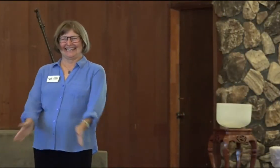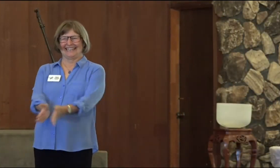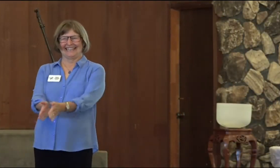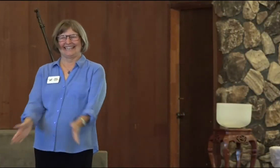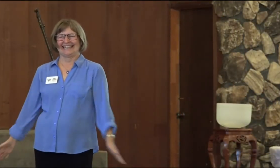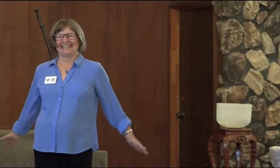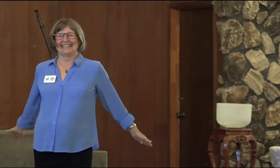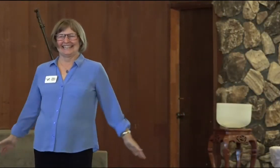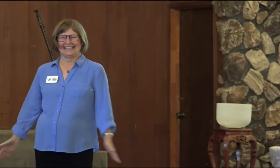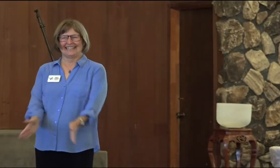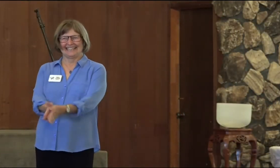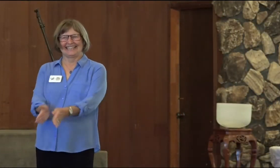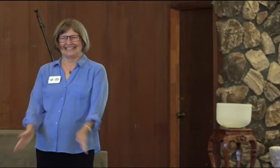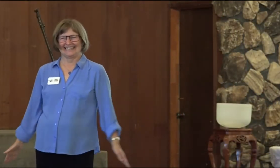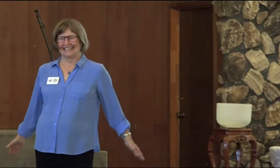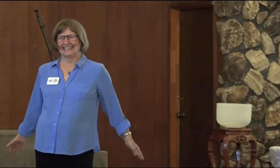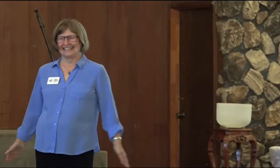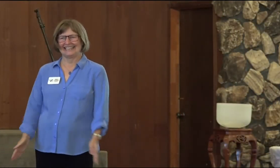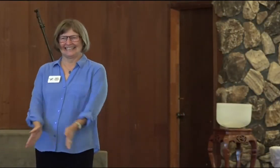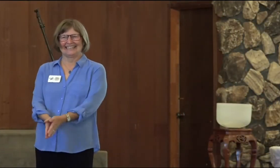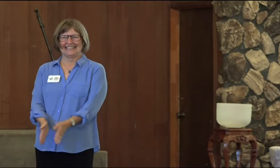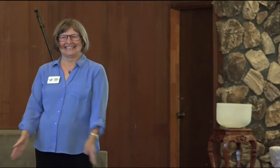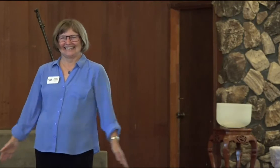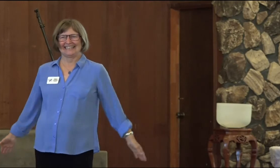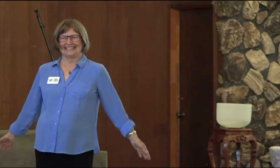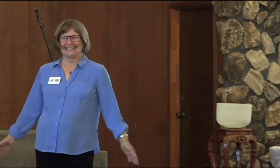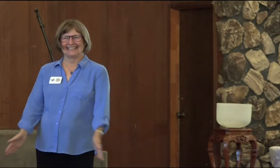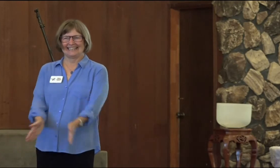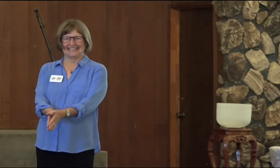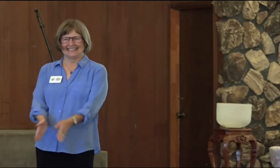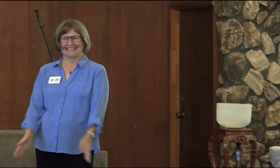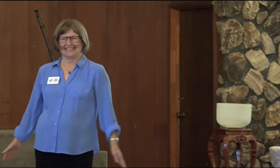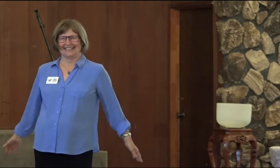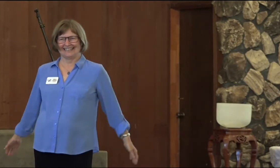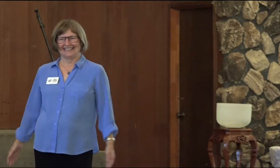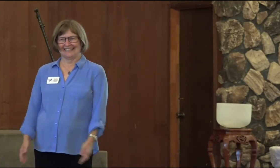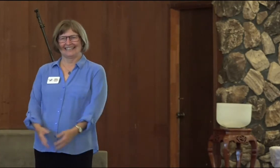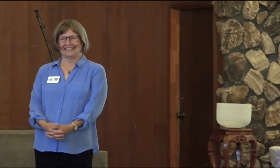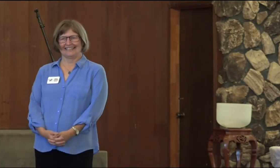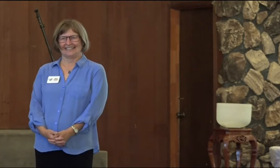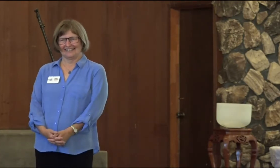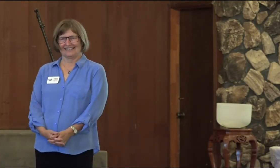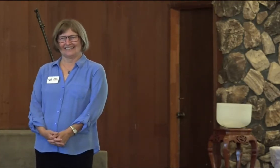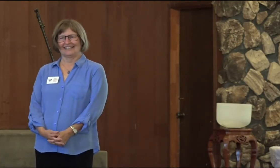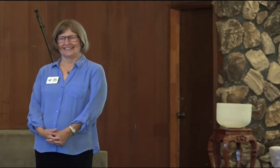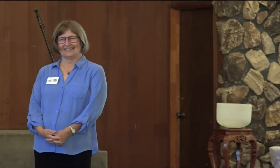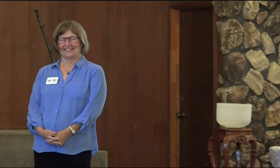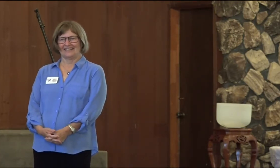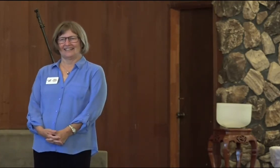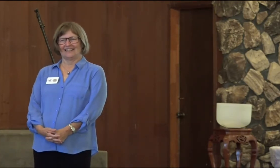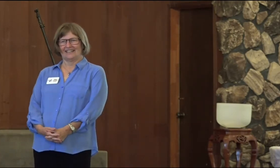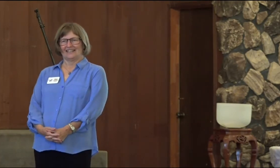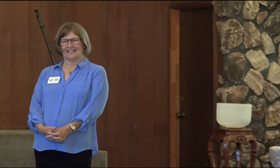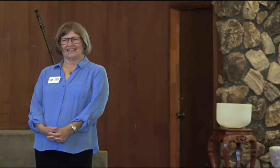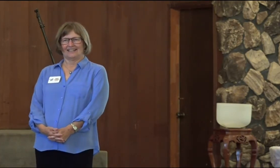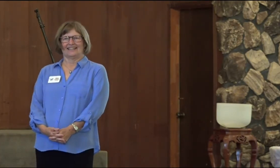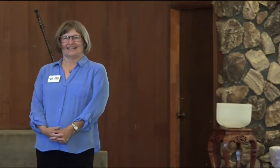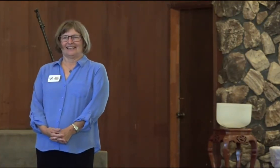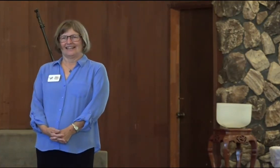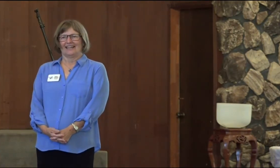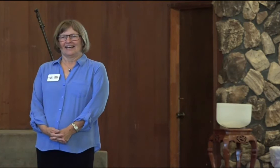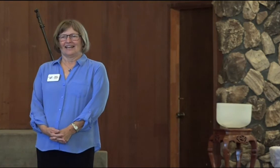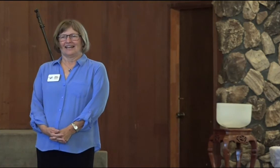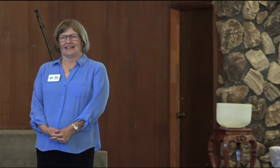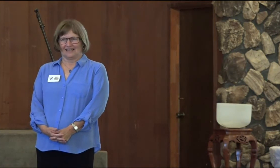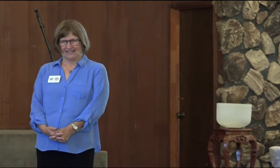If God had to say something through you, he laid it on your heart to say it. And God has laid